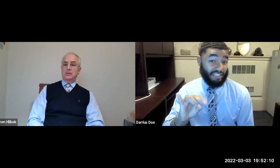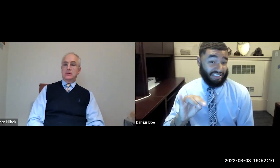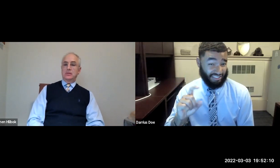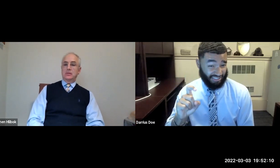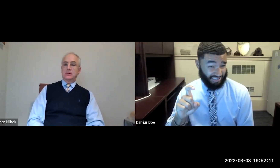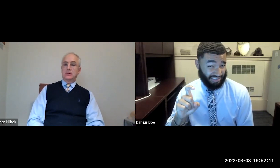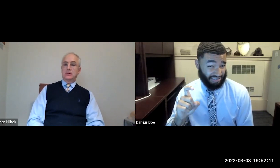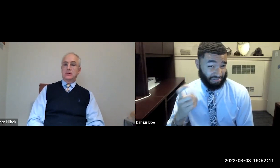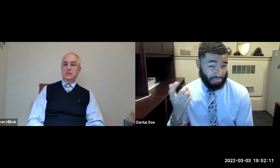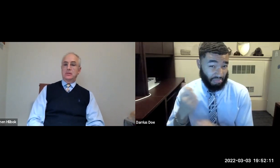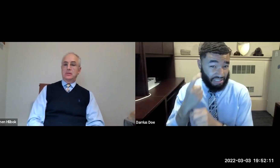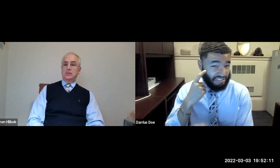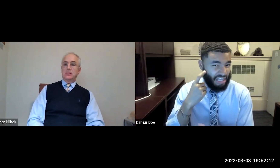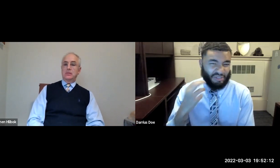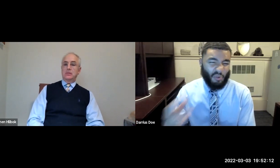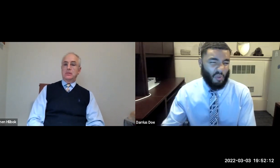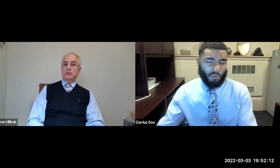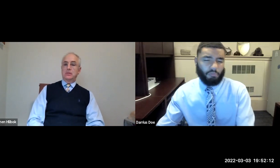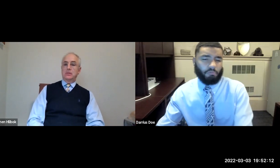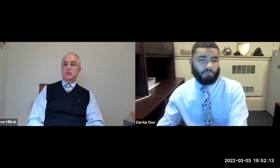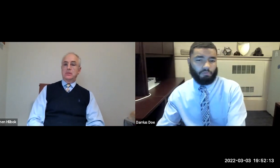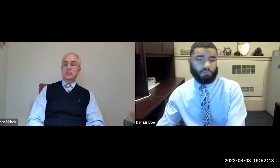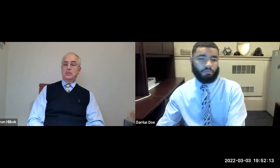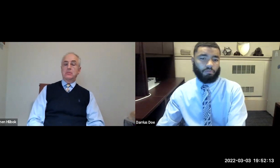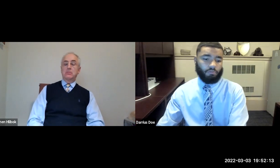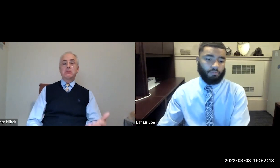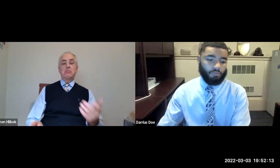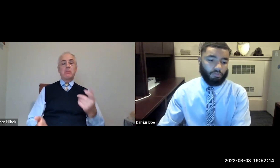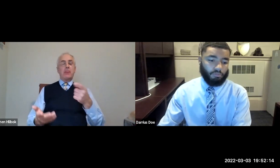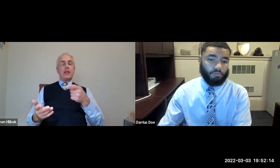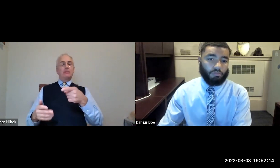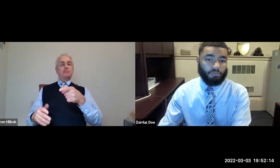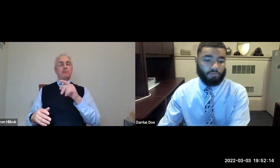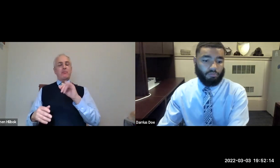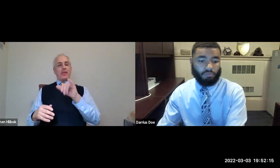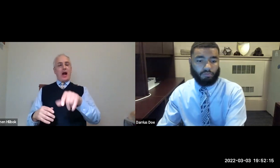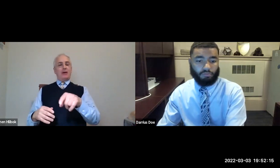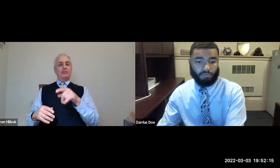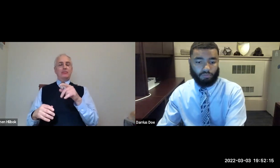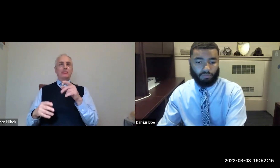take SSI when you're age 70. Does that make sense as a situation?